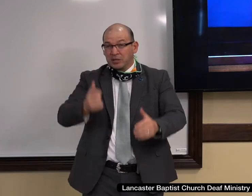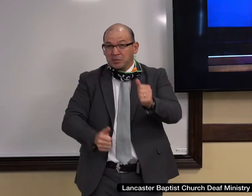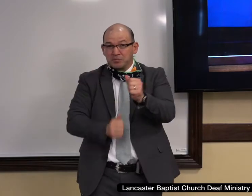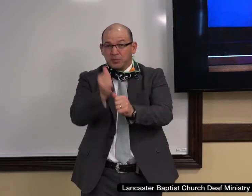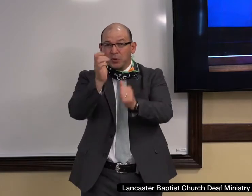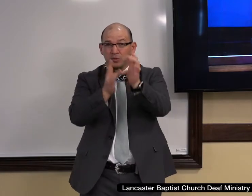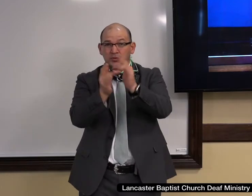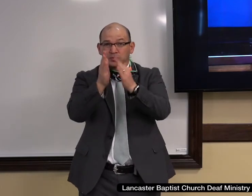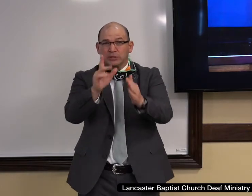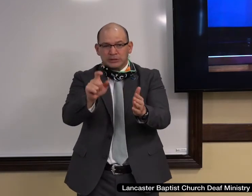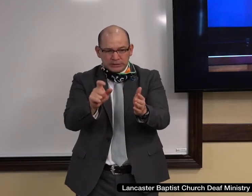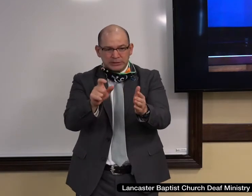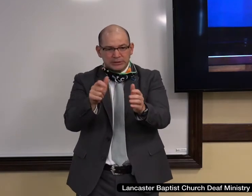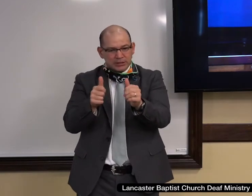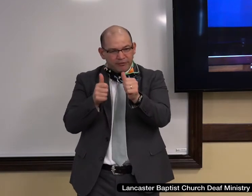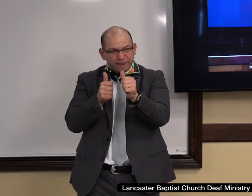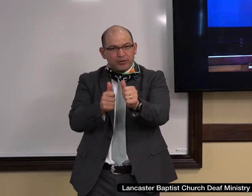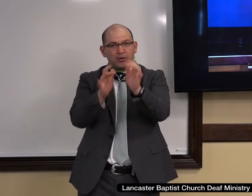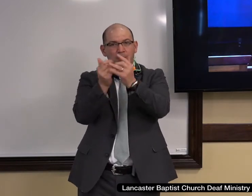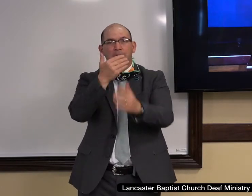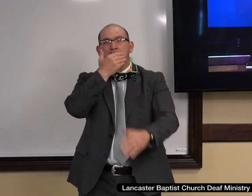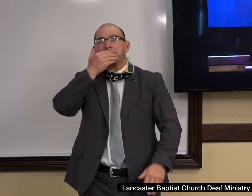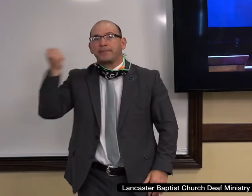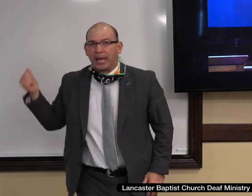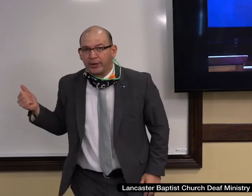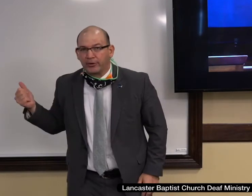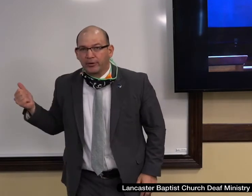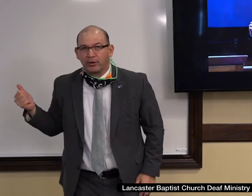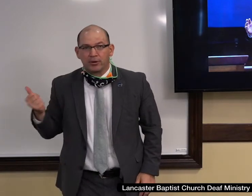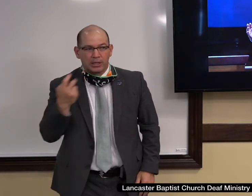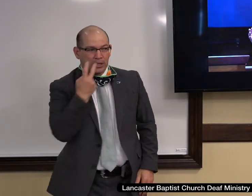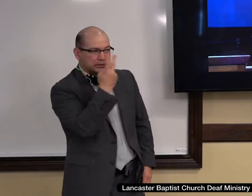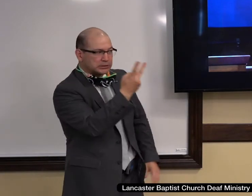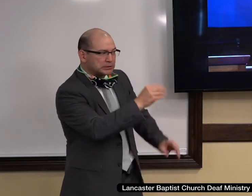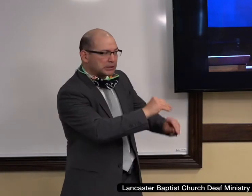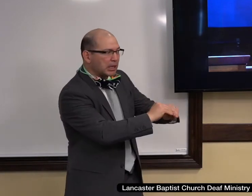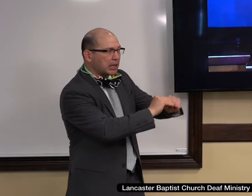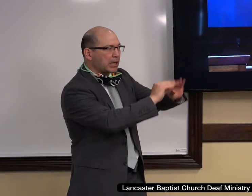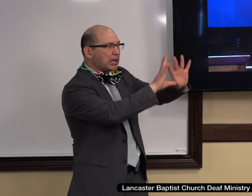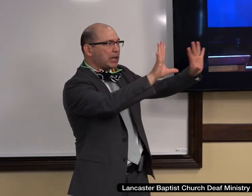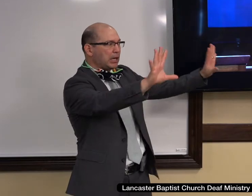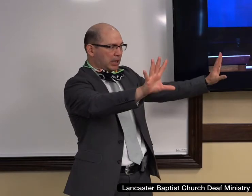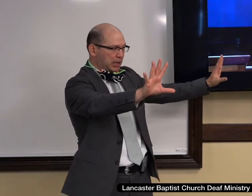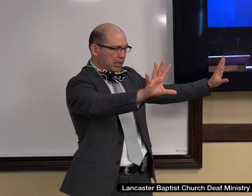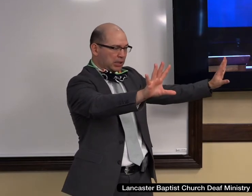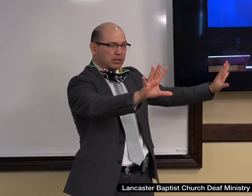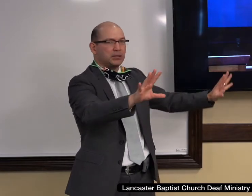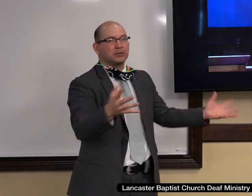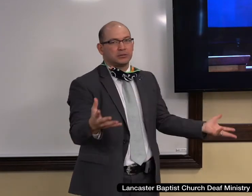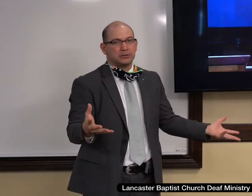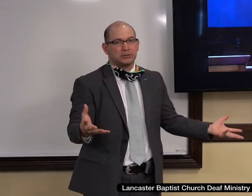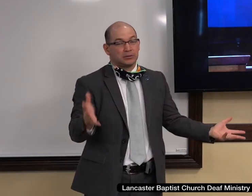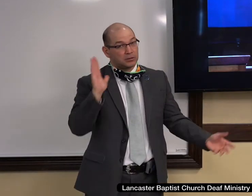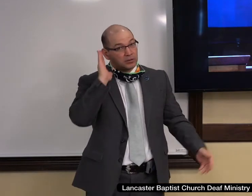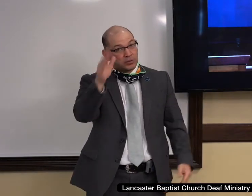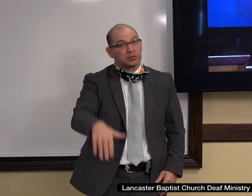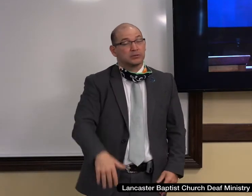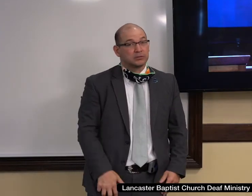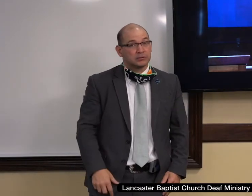of scripture than it is right now. Can I get an amen on that? And if we'll all get adjusted to the cornerstone, this is a